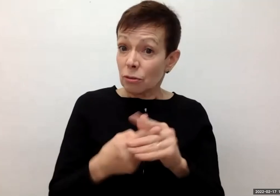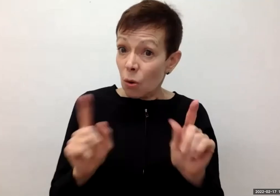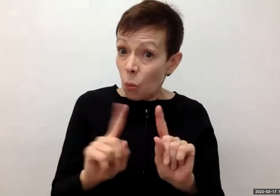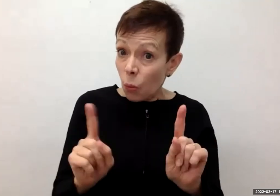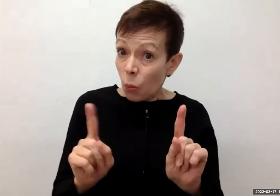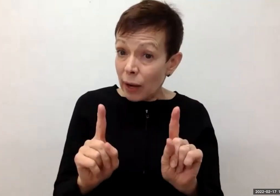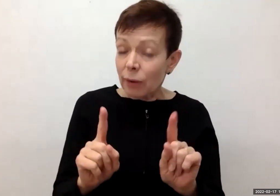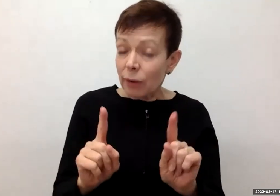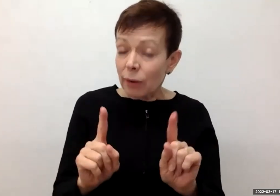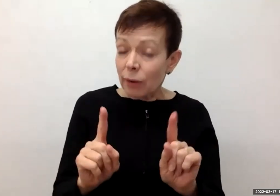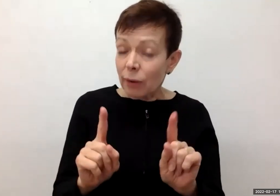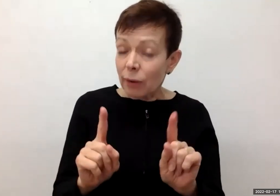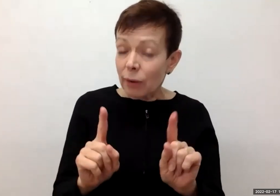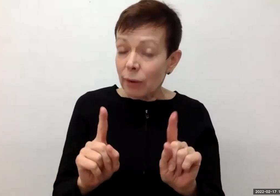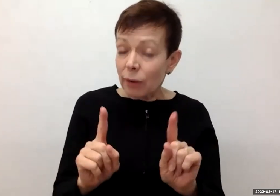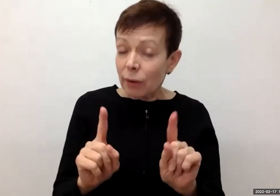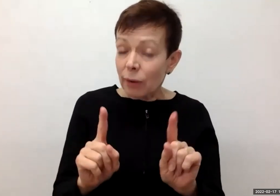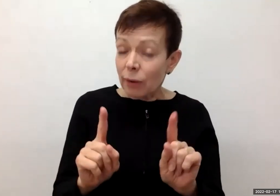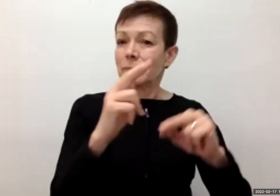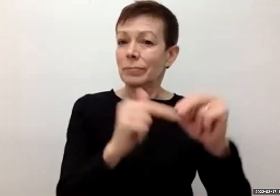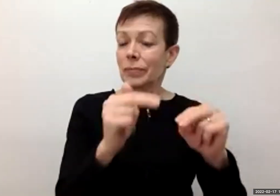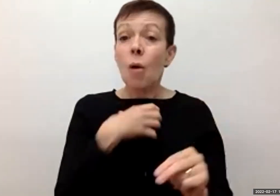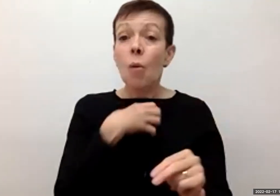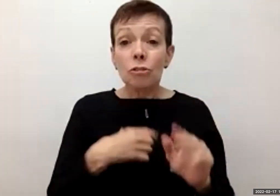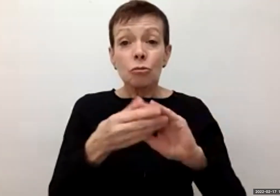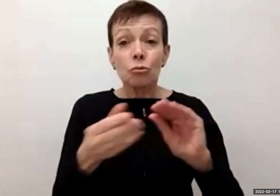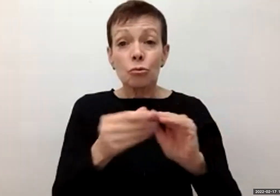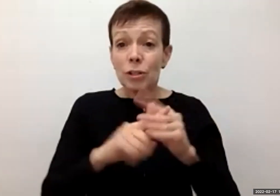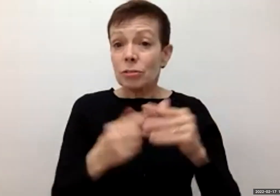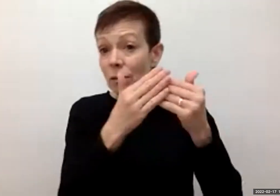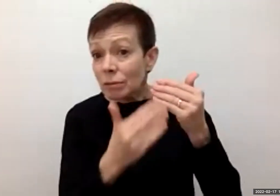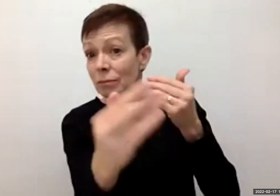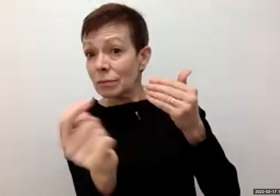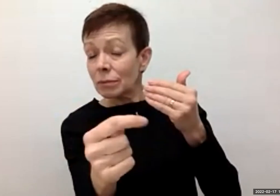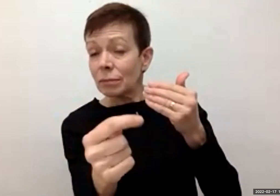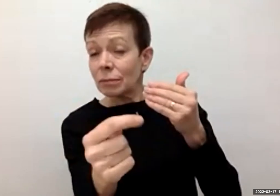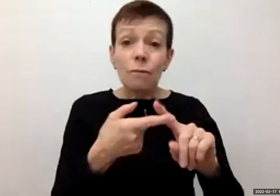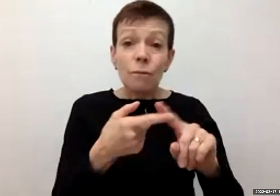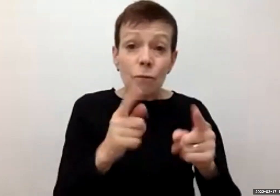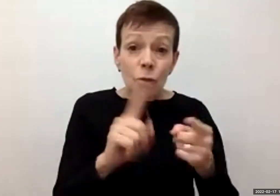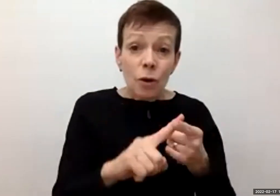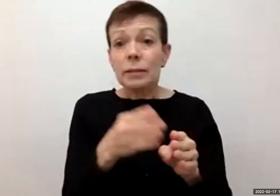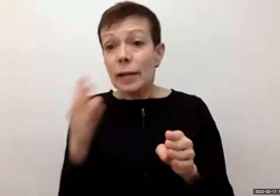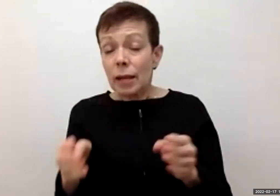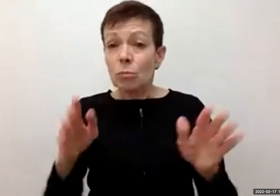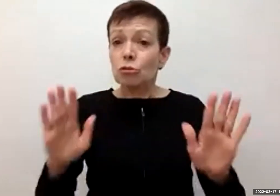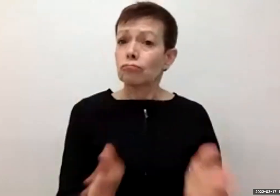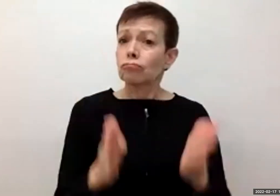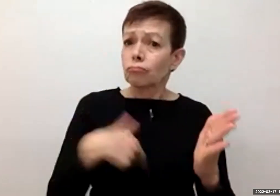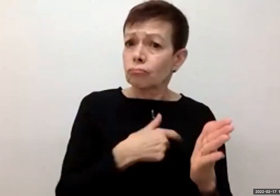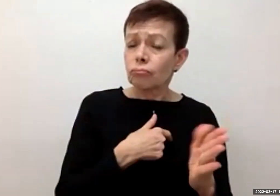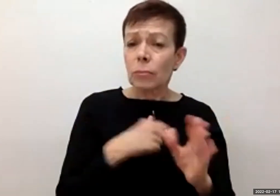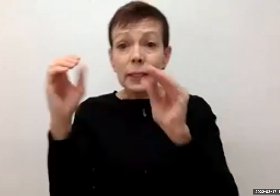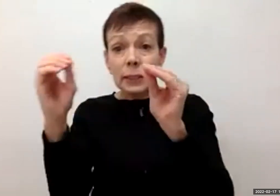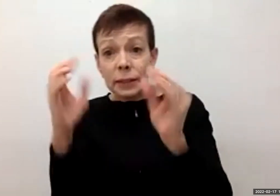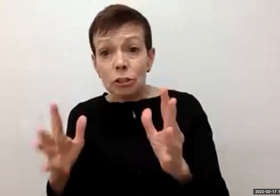after that day. Our neighbors and friends who supported us, my teachers who encouraged me, and the diverse community that